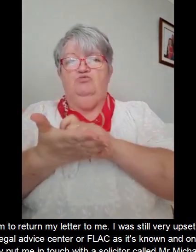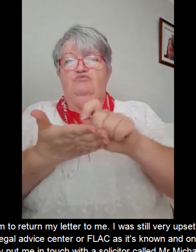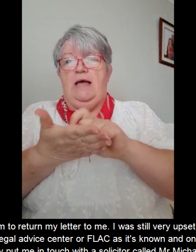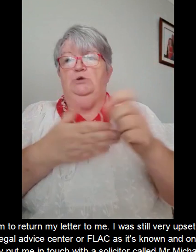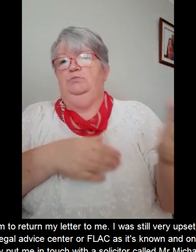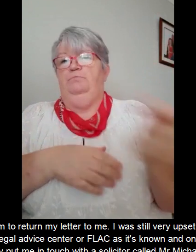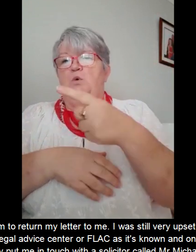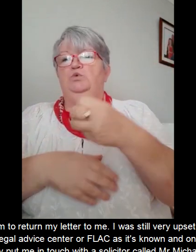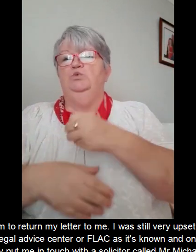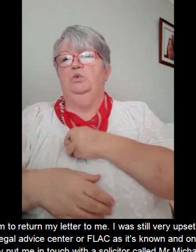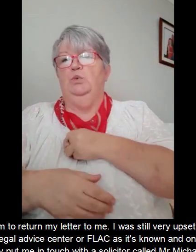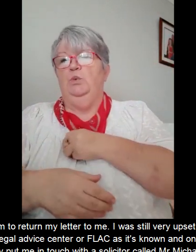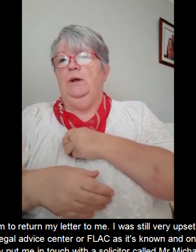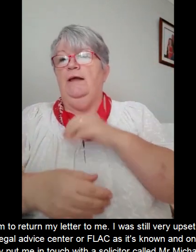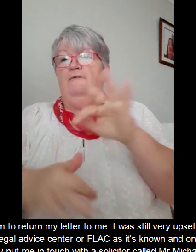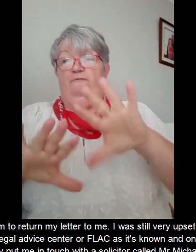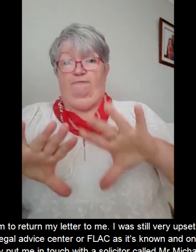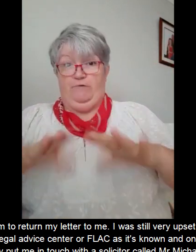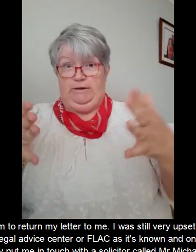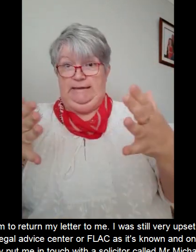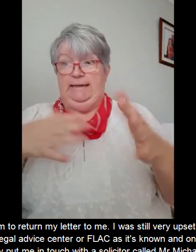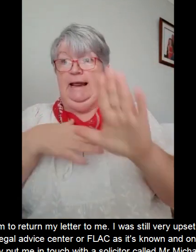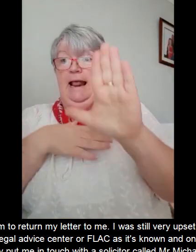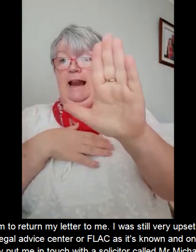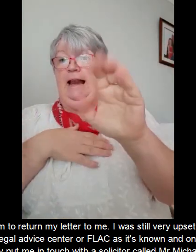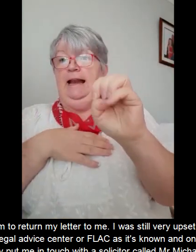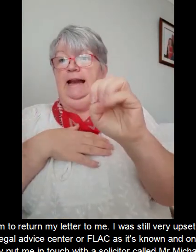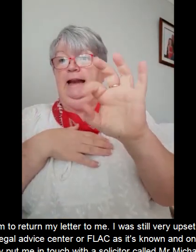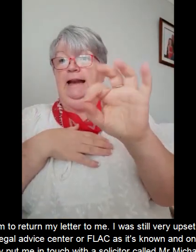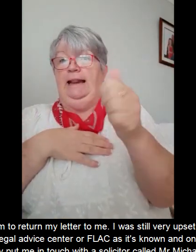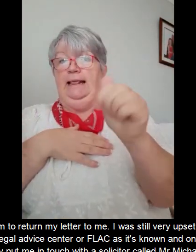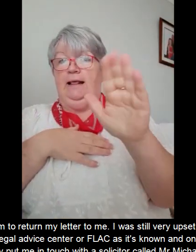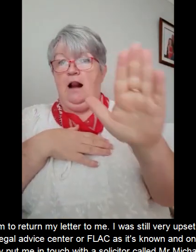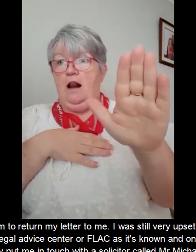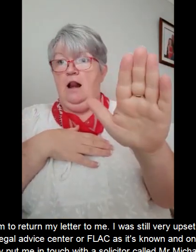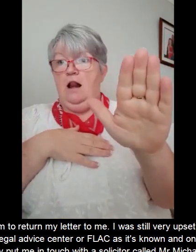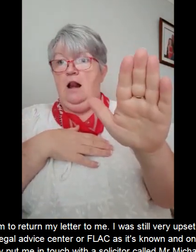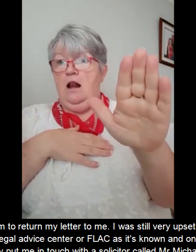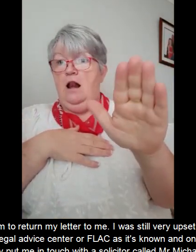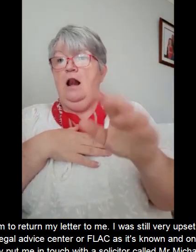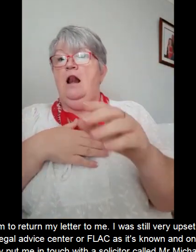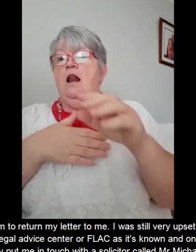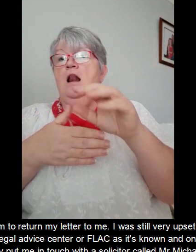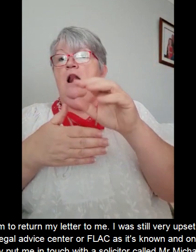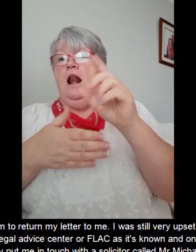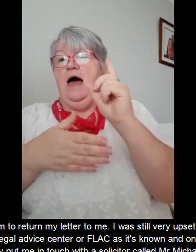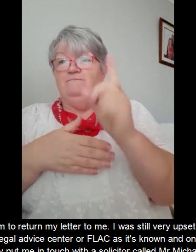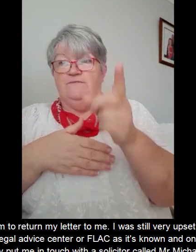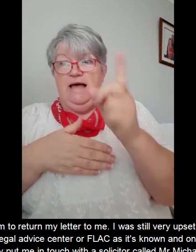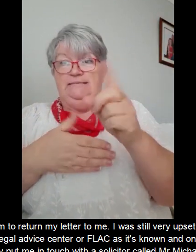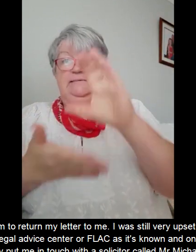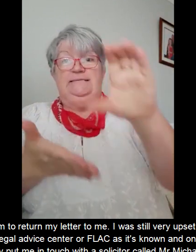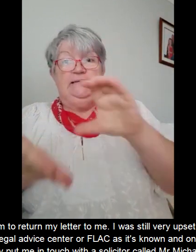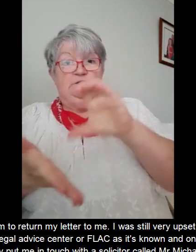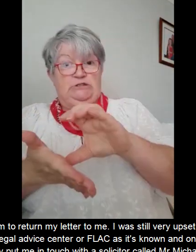FLAC as it's known and once I'd gotten into contact with FLAC, they put me in touch with a solicitor called Mr Michael Farrell.